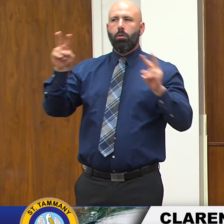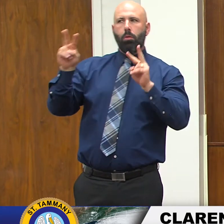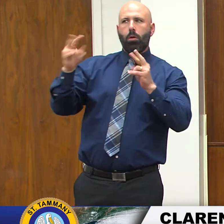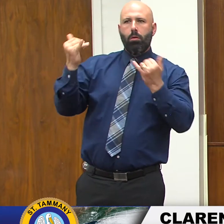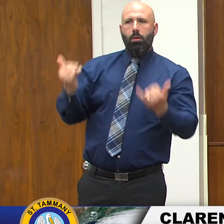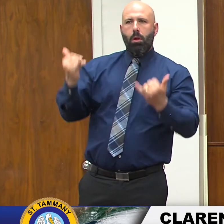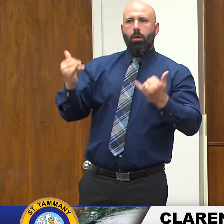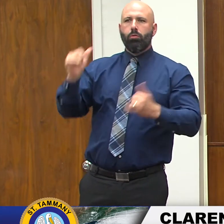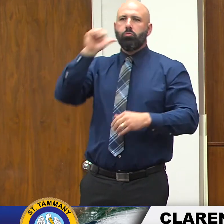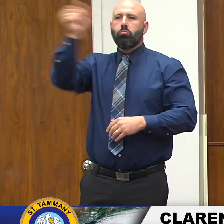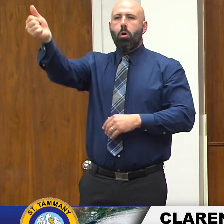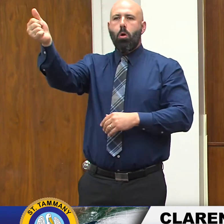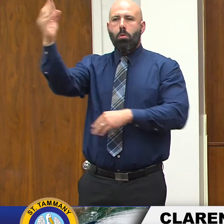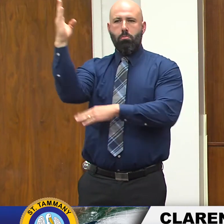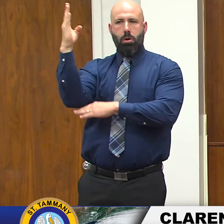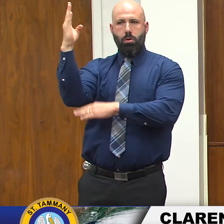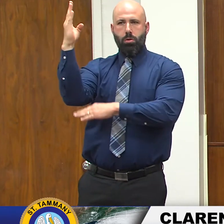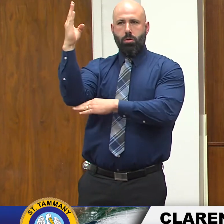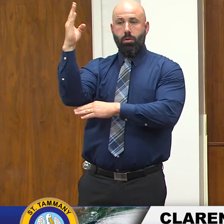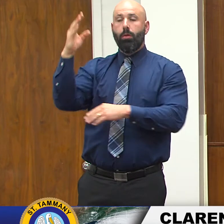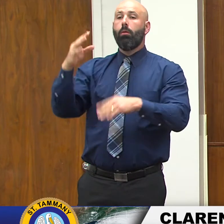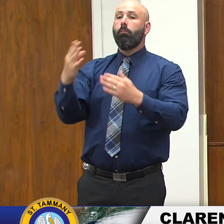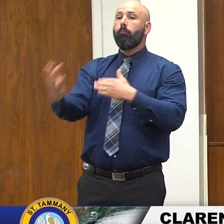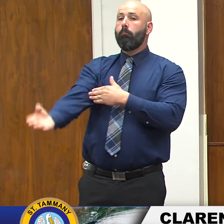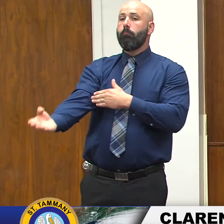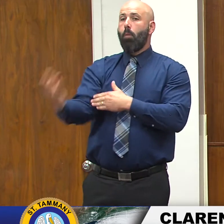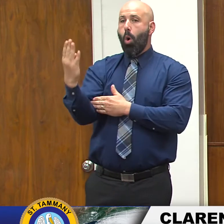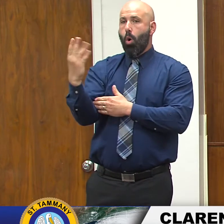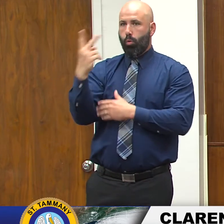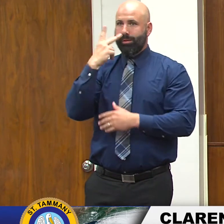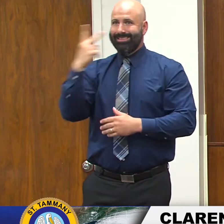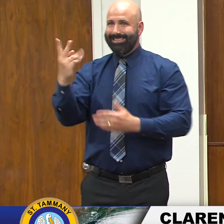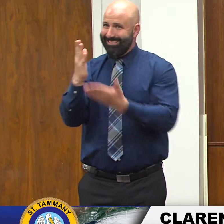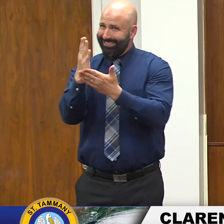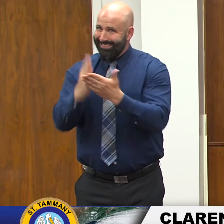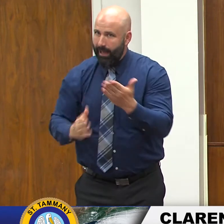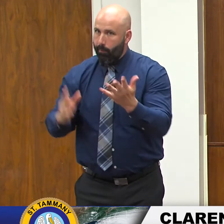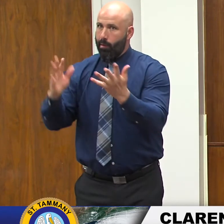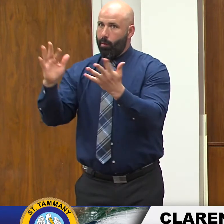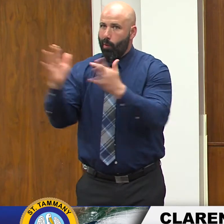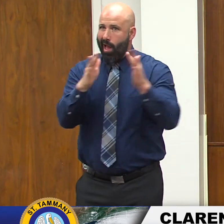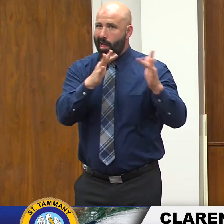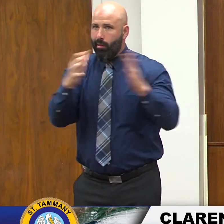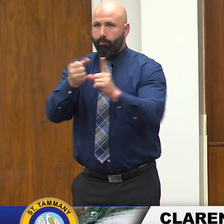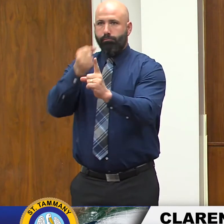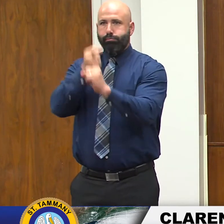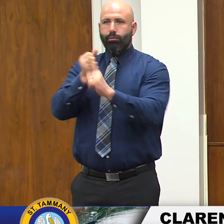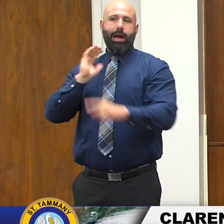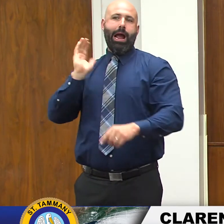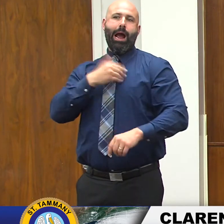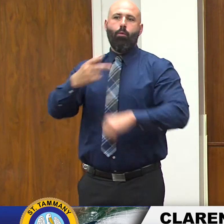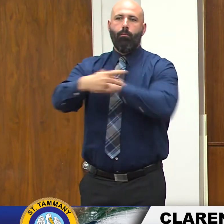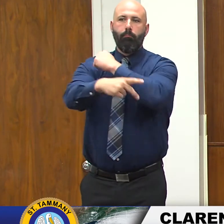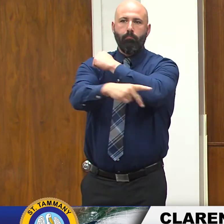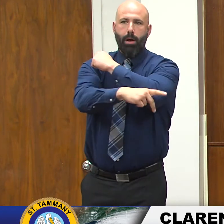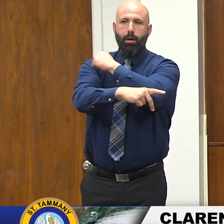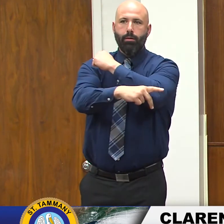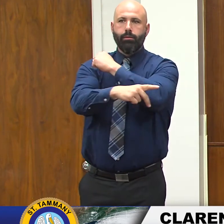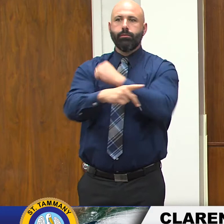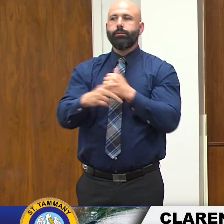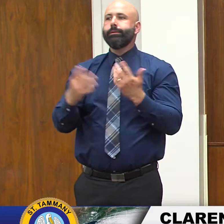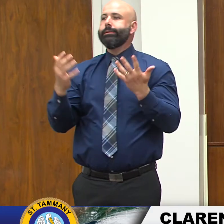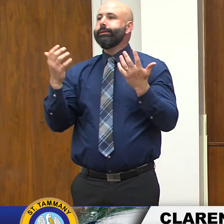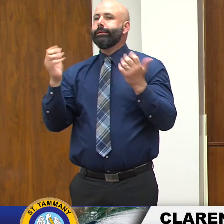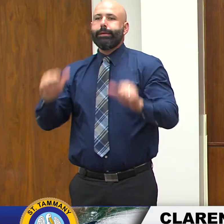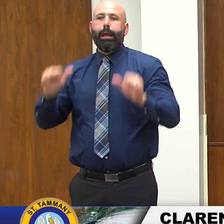early as in the morning we'll start to see some of those tropical storm effects start to hit St. Tammany Parish the duration is quite a bit anywhere from